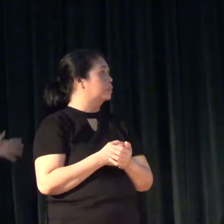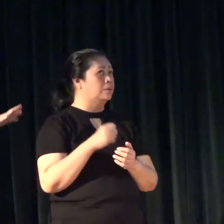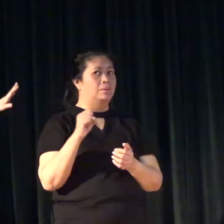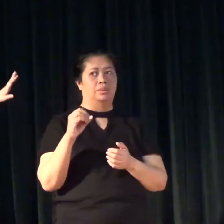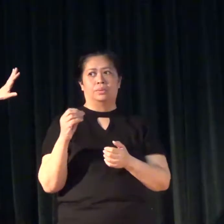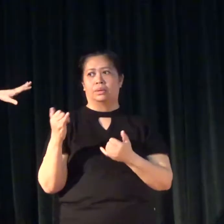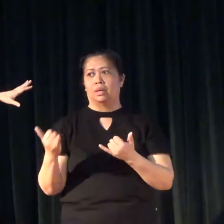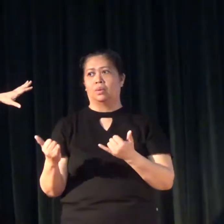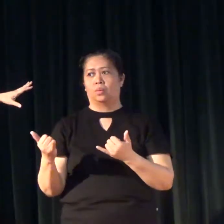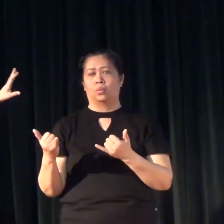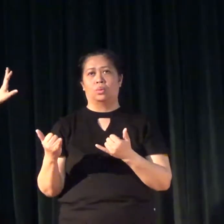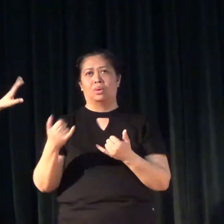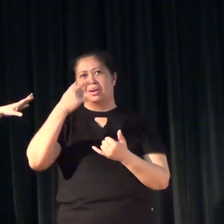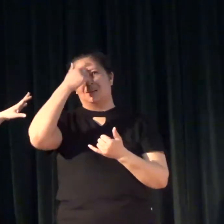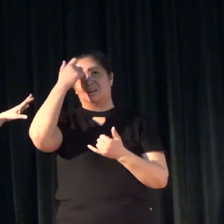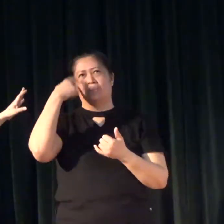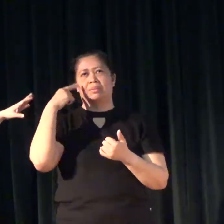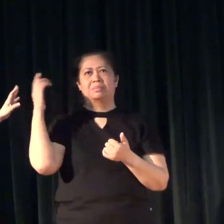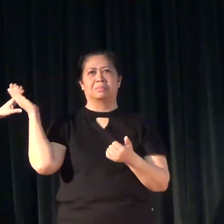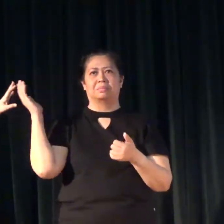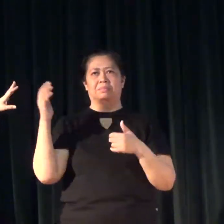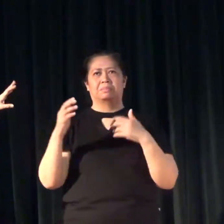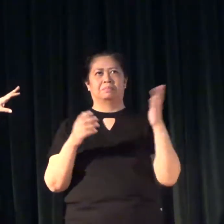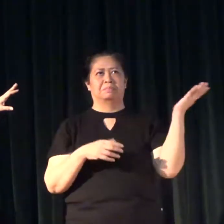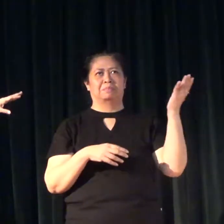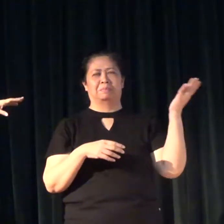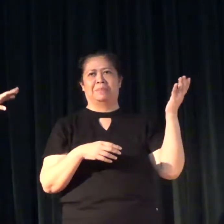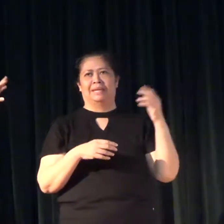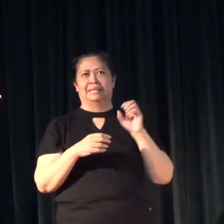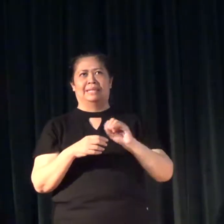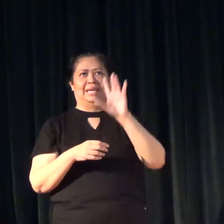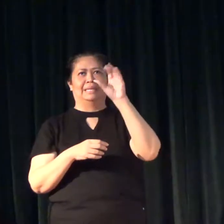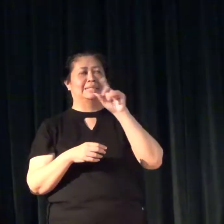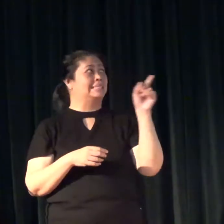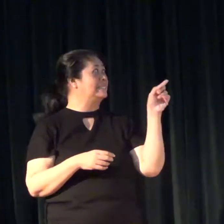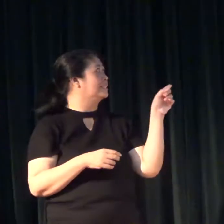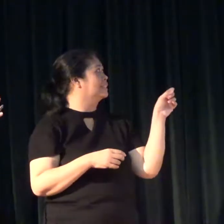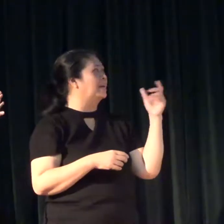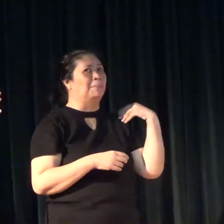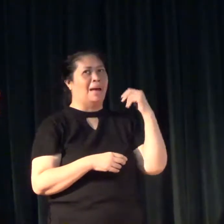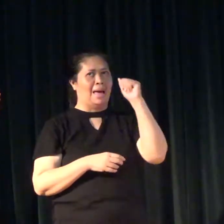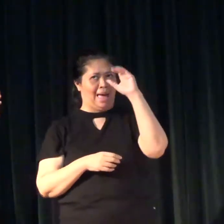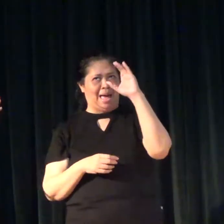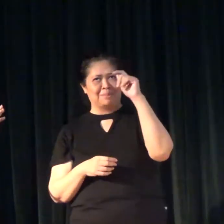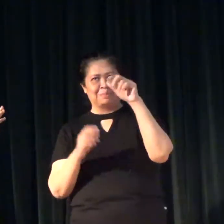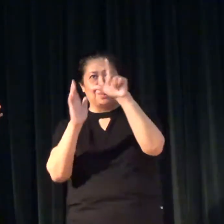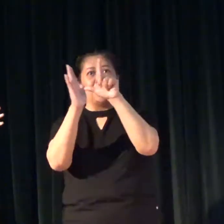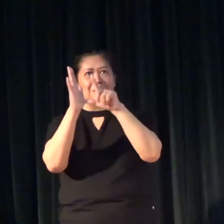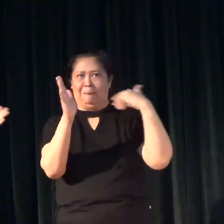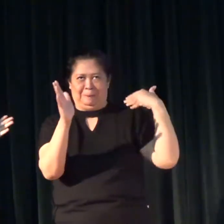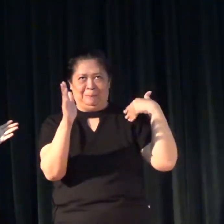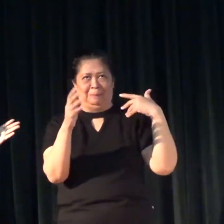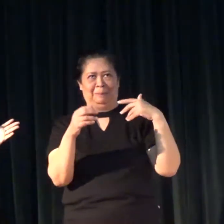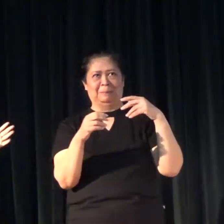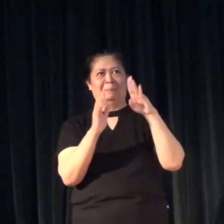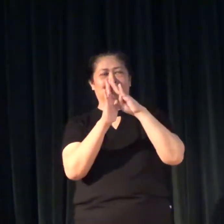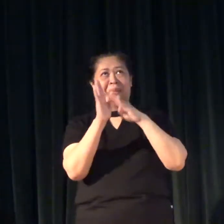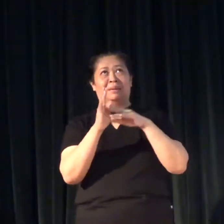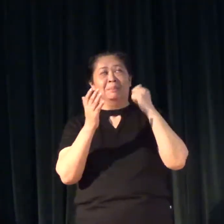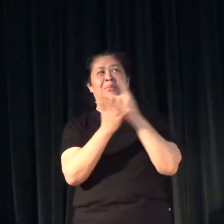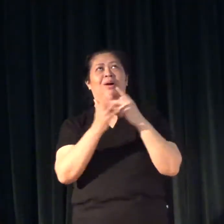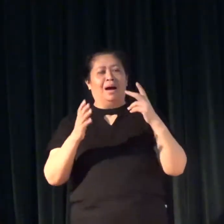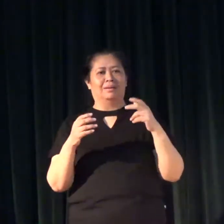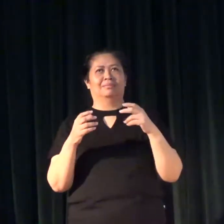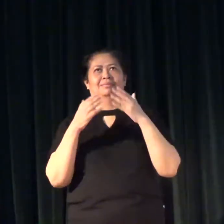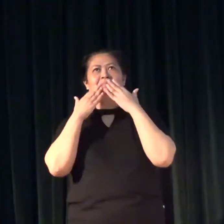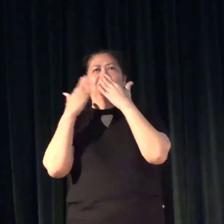So now, because when we prepared this slide, it wasn't an act yet. But it has been approved.